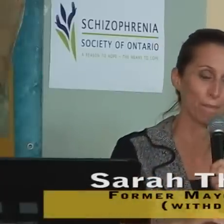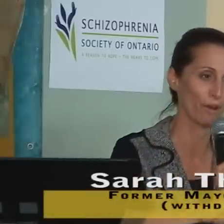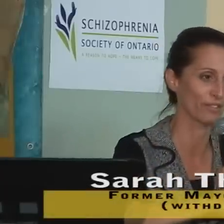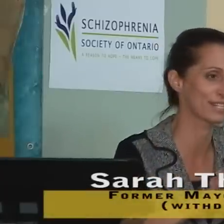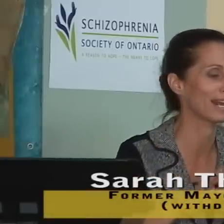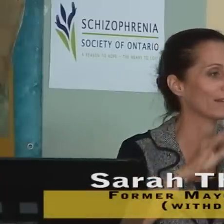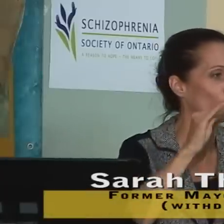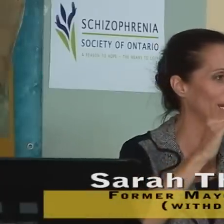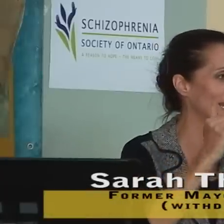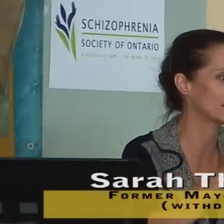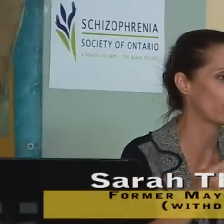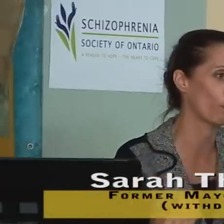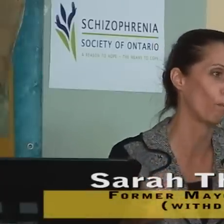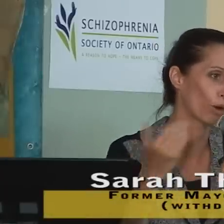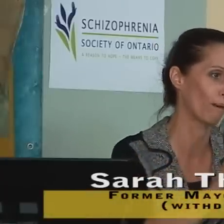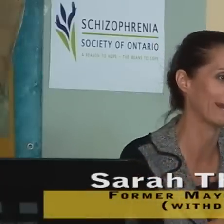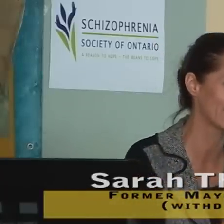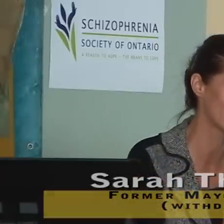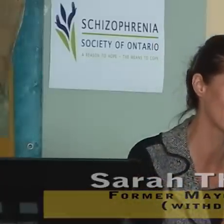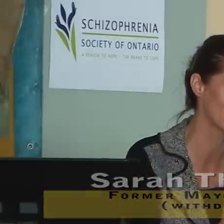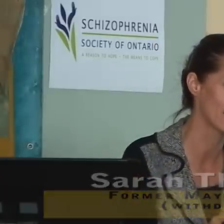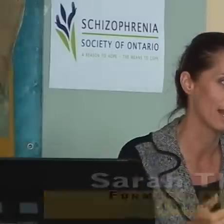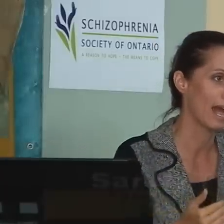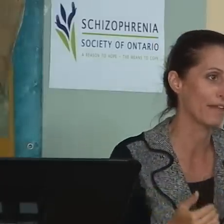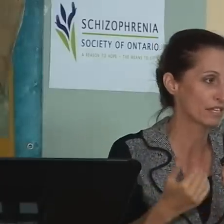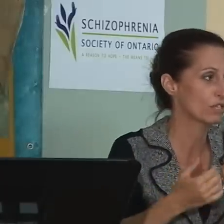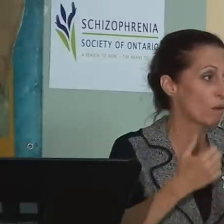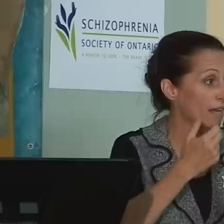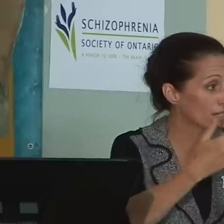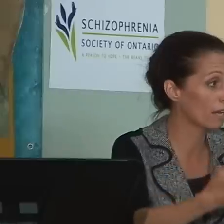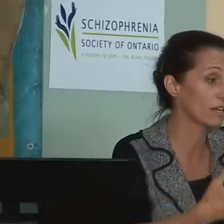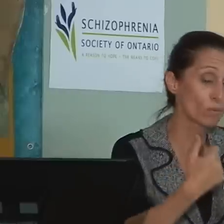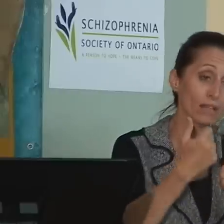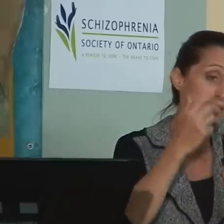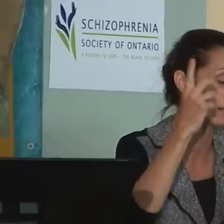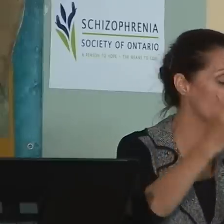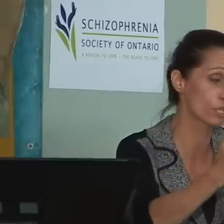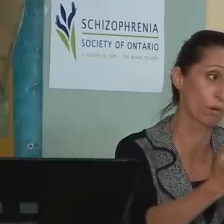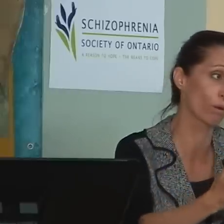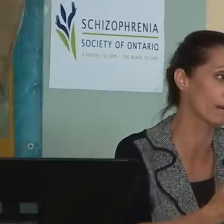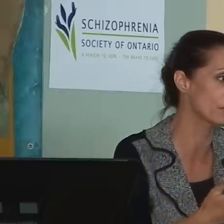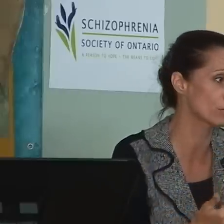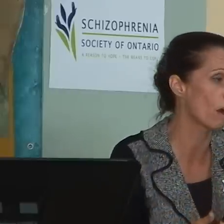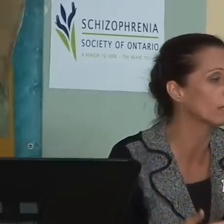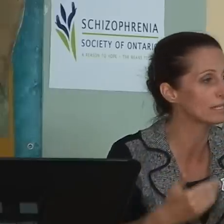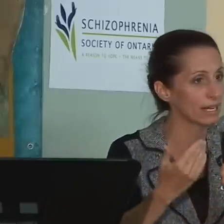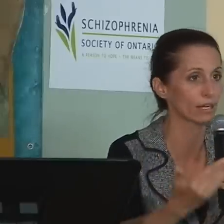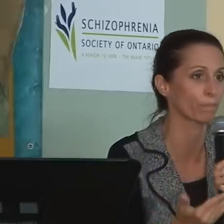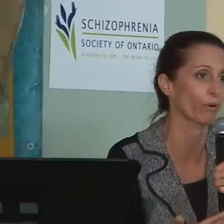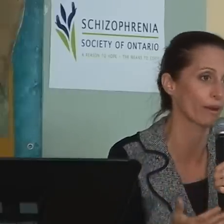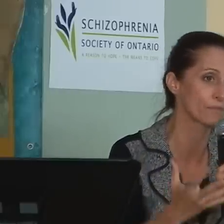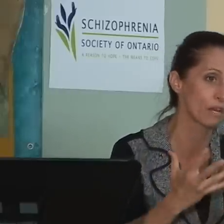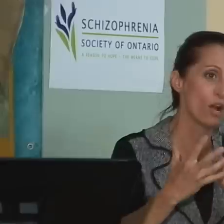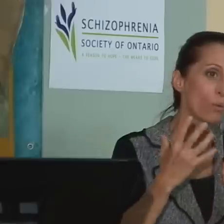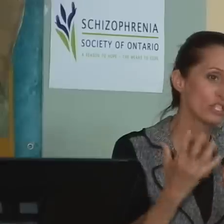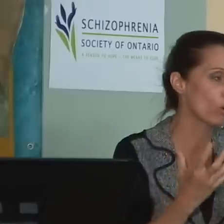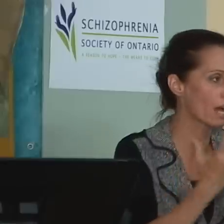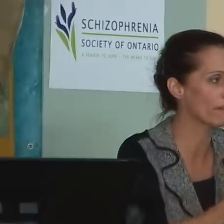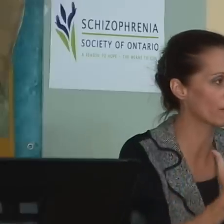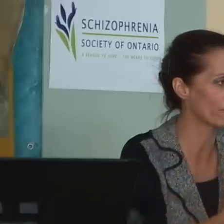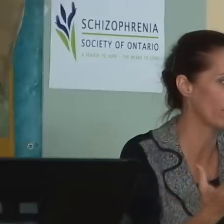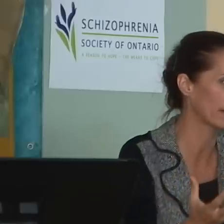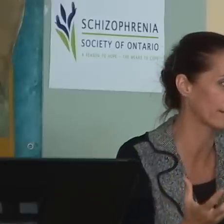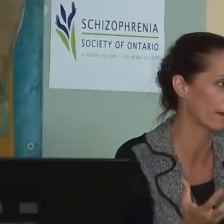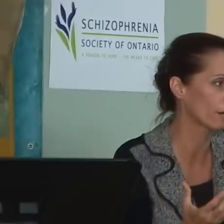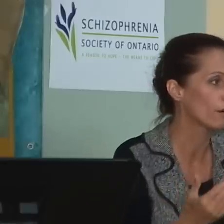on the slate that we need to put more money into this. And this is why. And as well as seniors programs as well as daycare programs. We